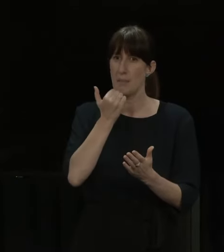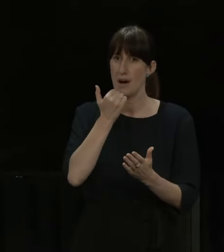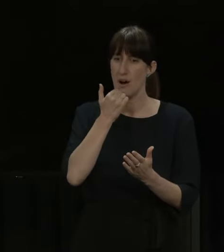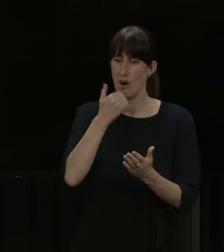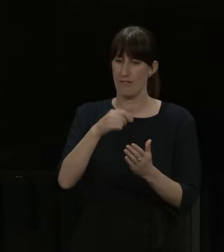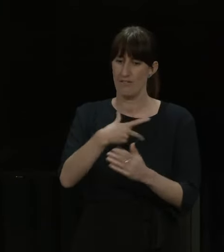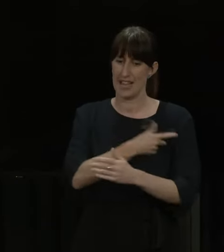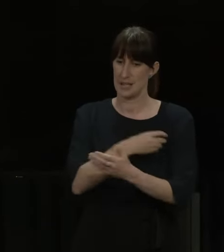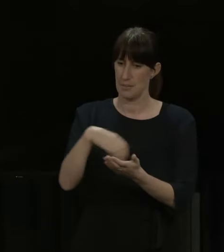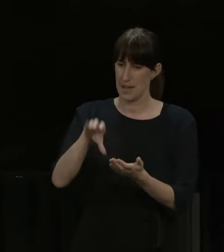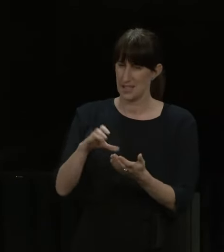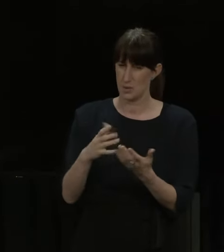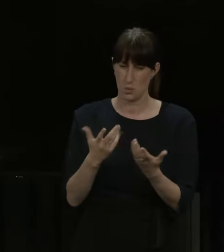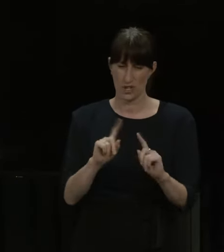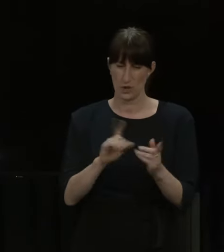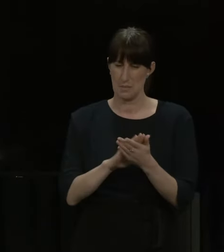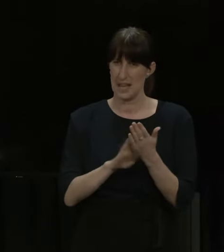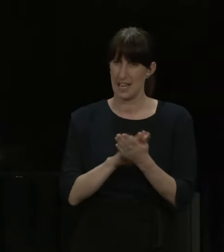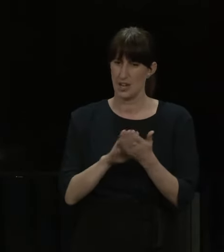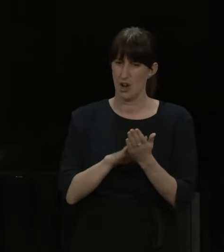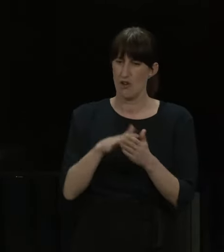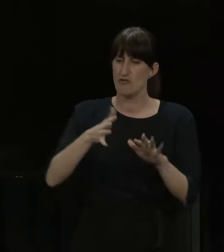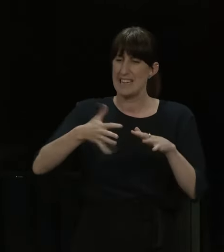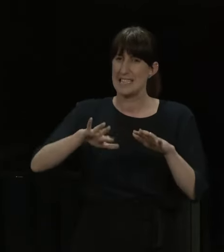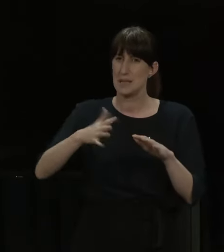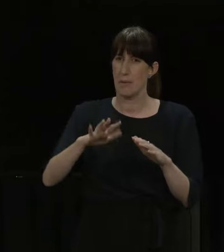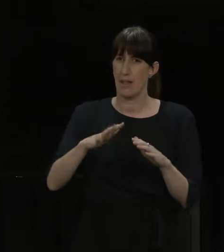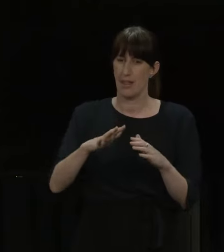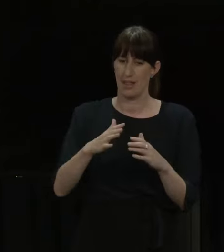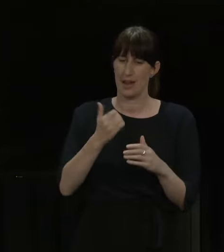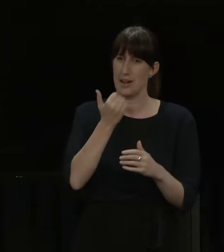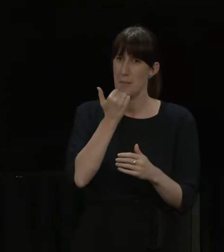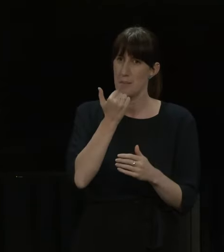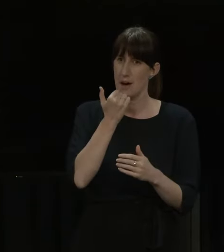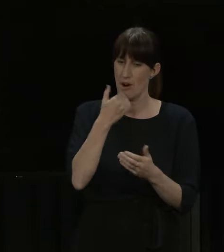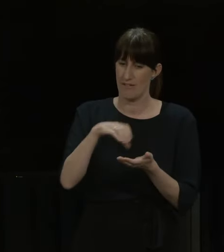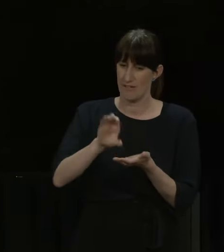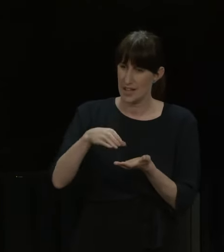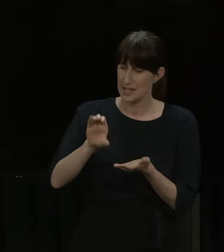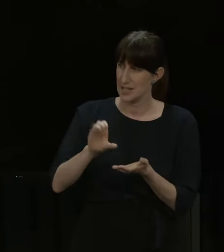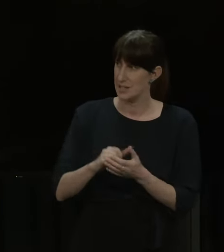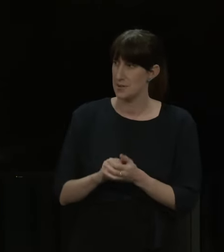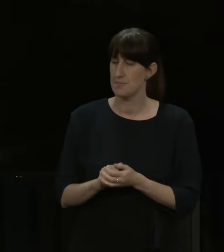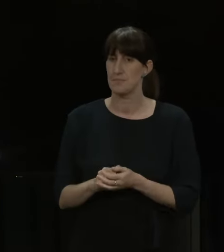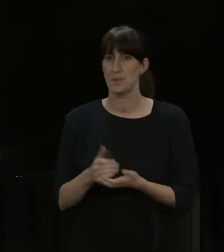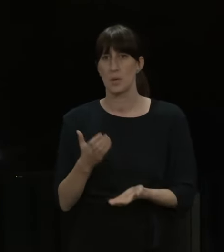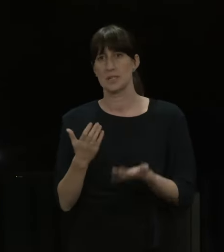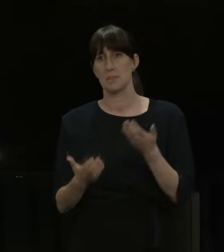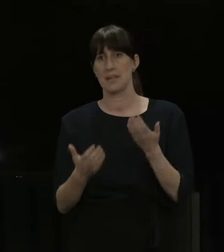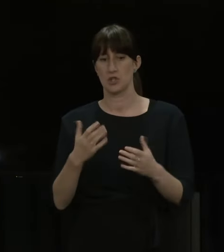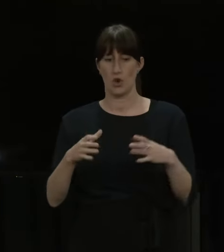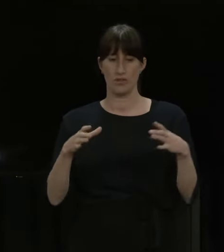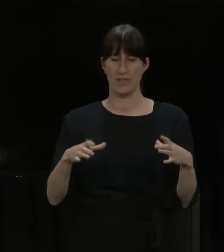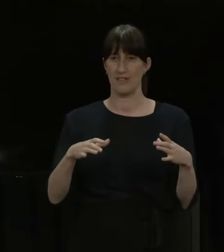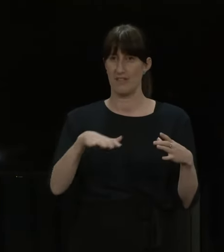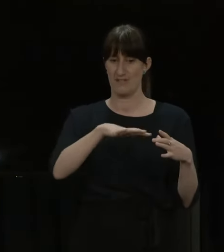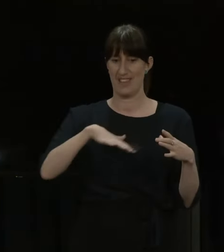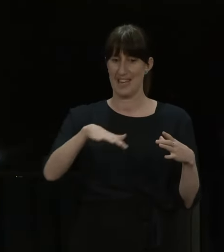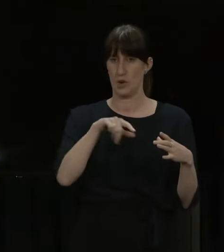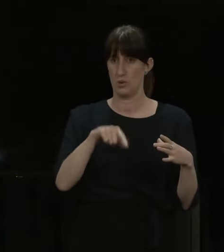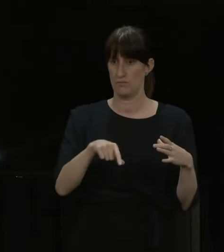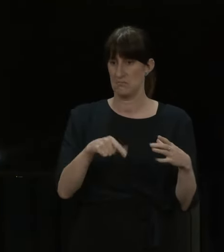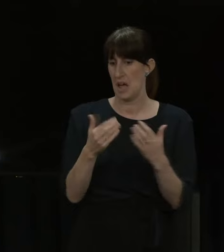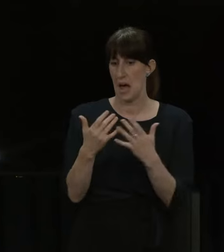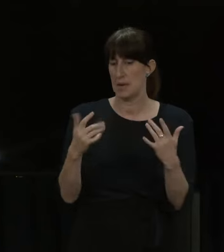50%? Look, it very much depends on the context of how many people might be coming into the place that we're talking about. So if you're a bar or a restaurant